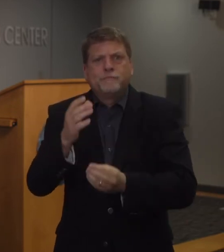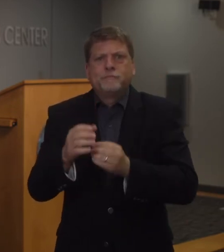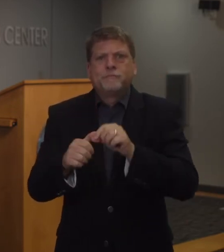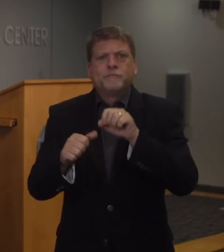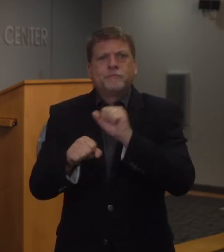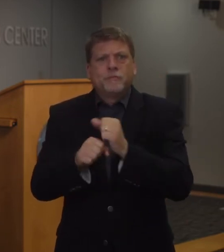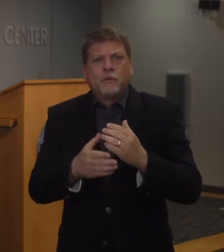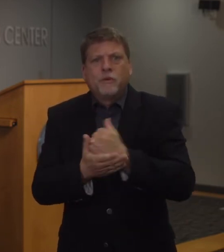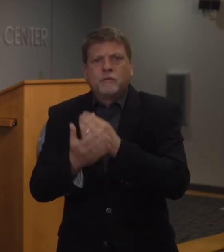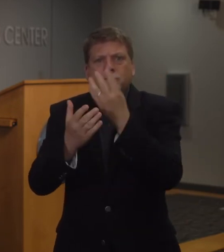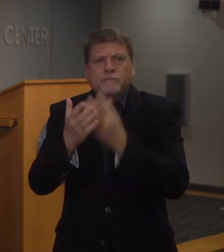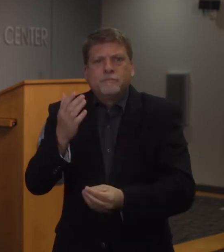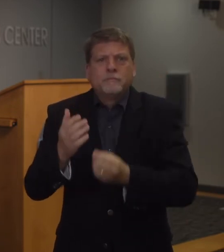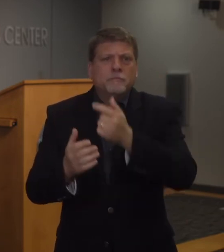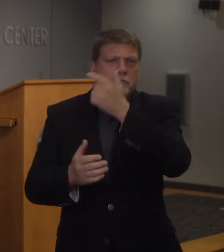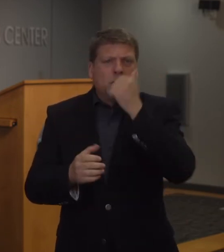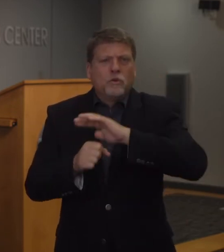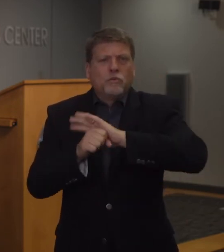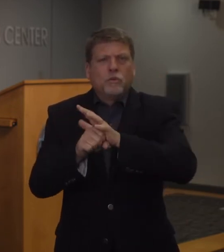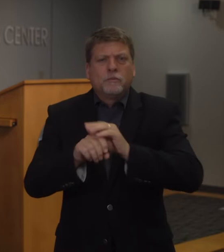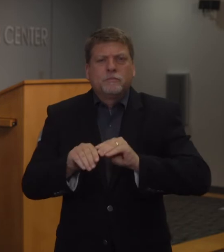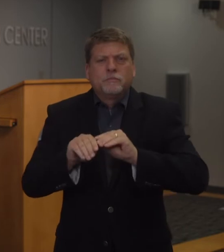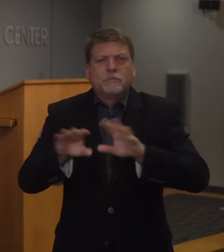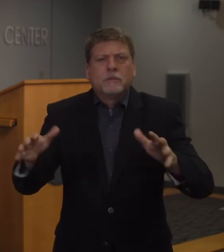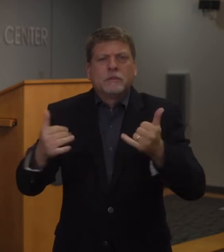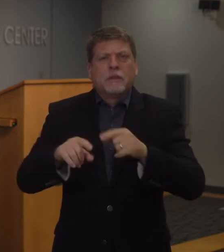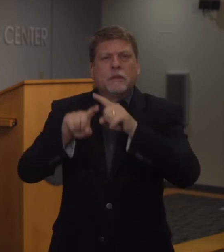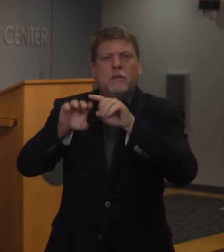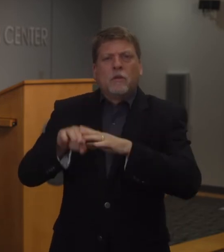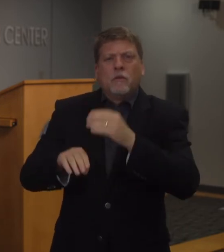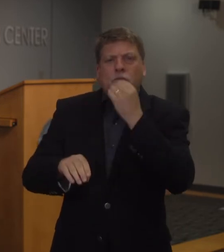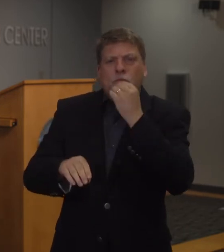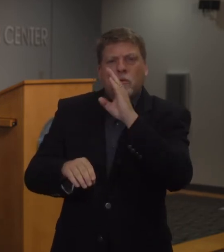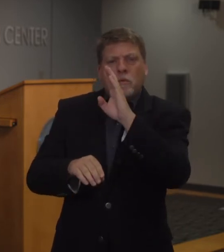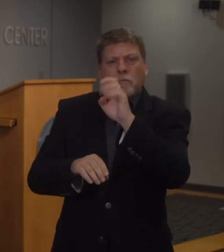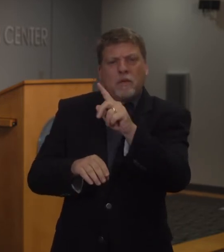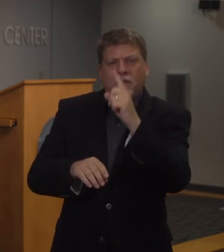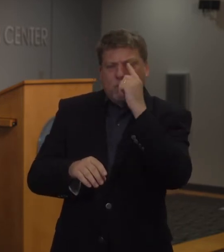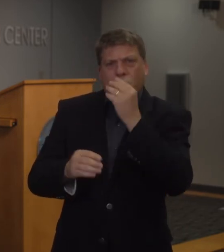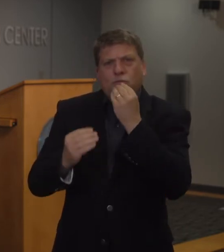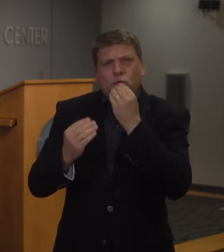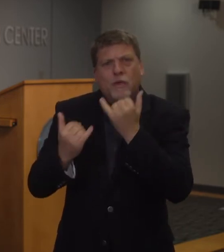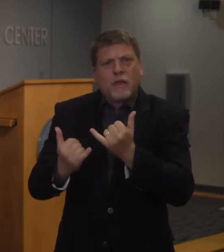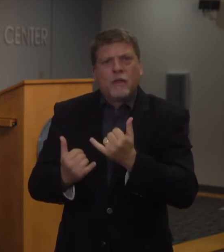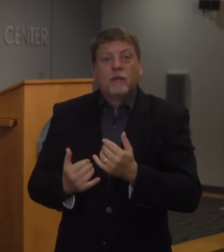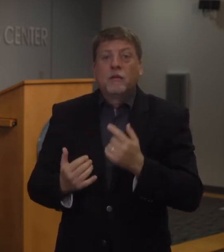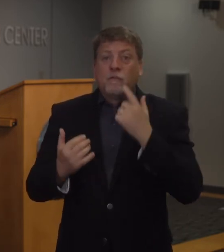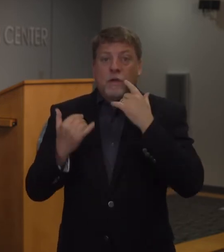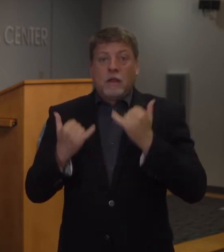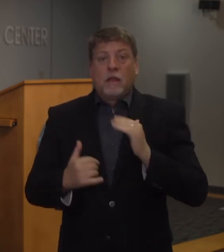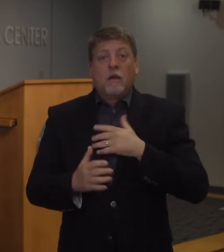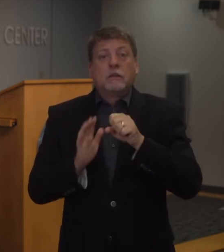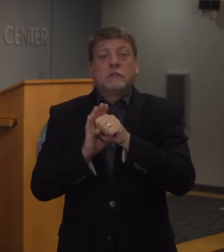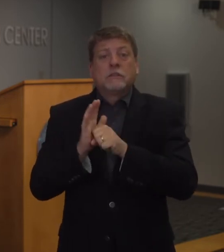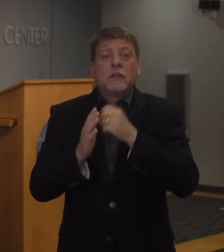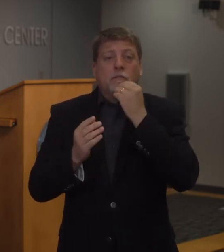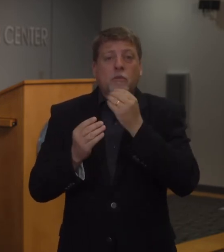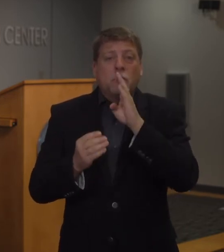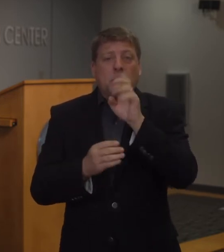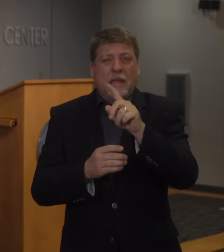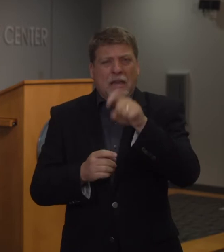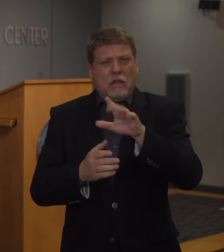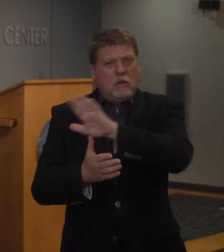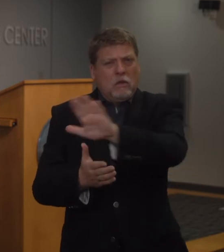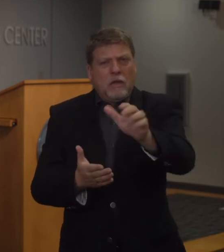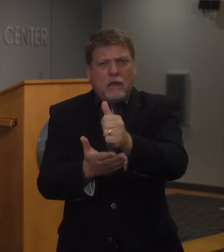income during the coronavirus pandemic and are relying on food banks for groceries. Right now our state's food banks need your